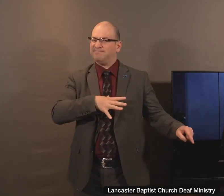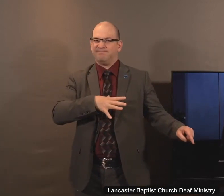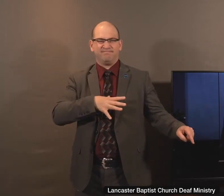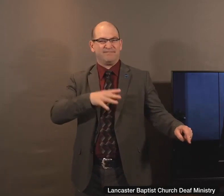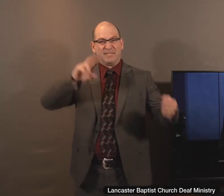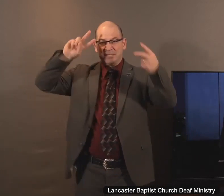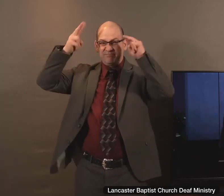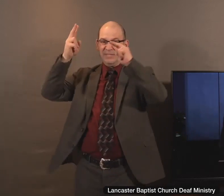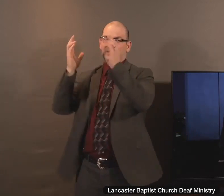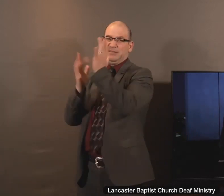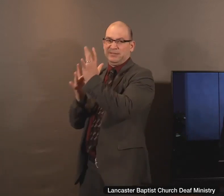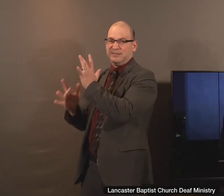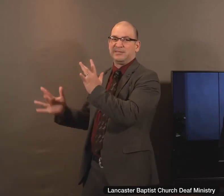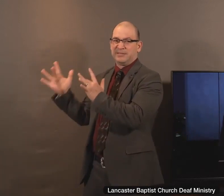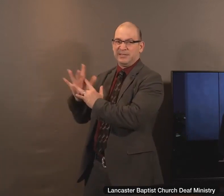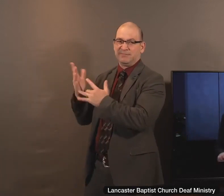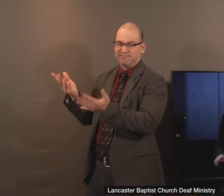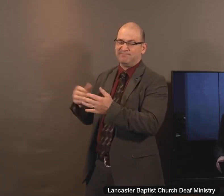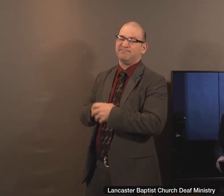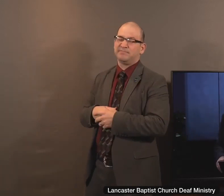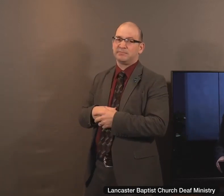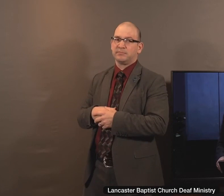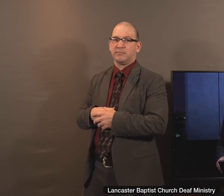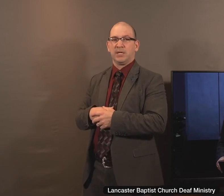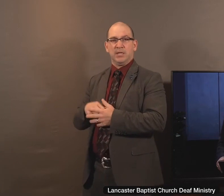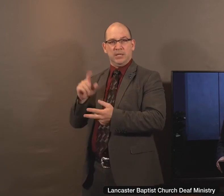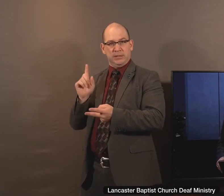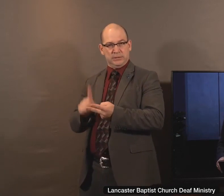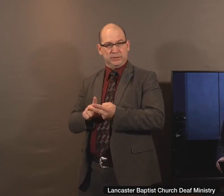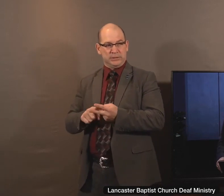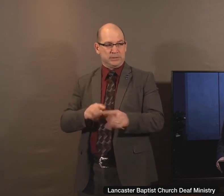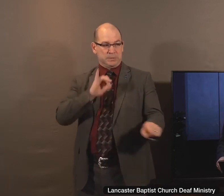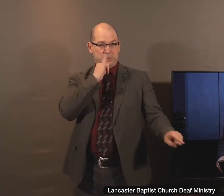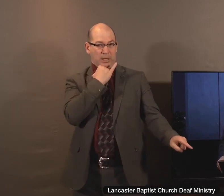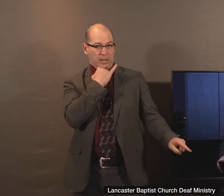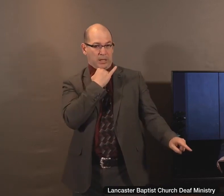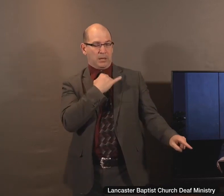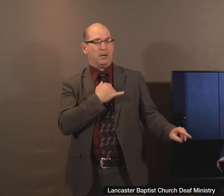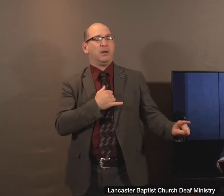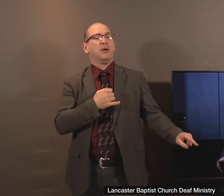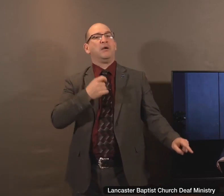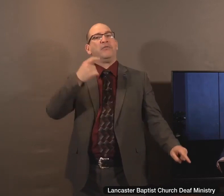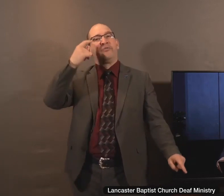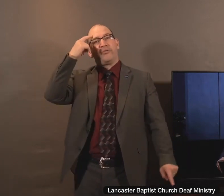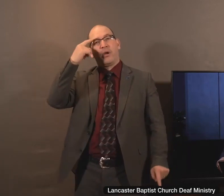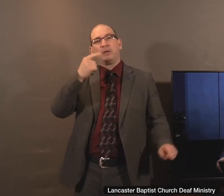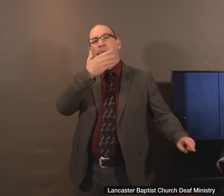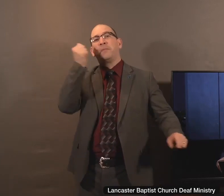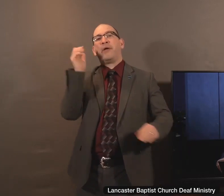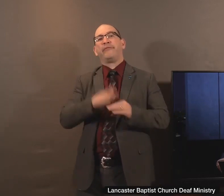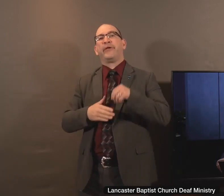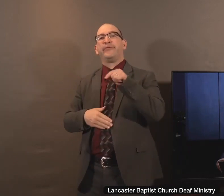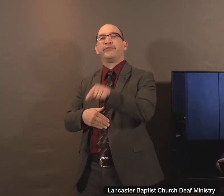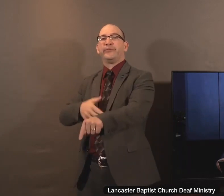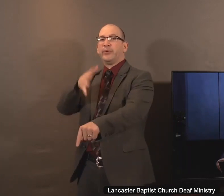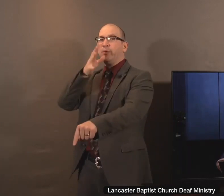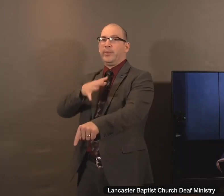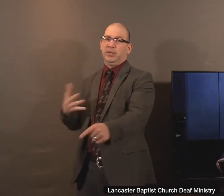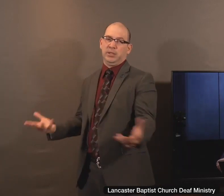-righteous man. And then the second false assumption was he assumed that he was better than she was. He